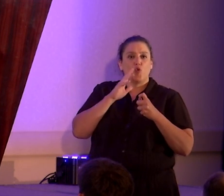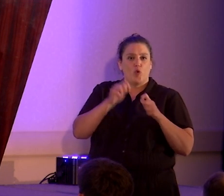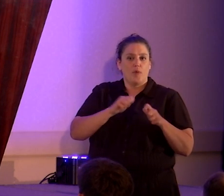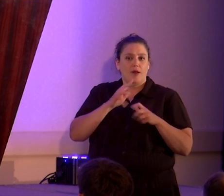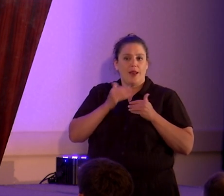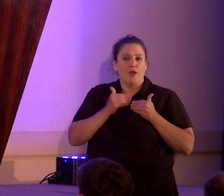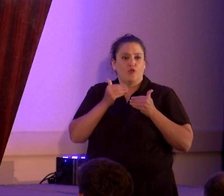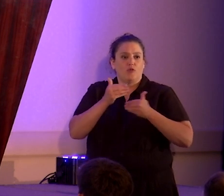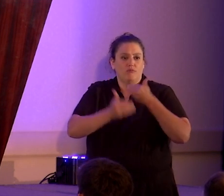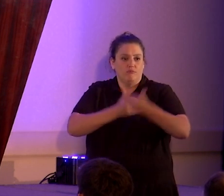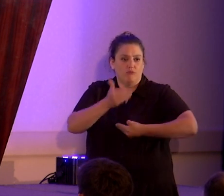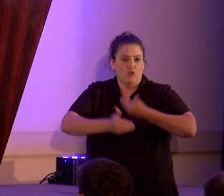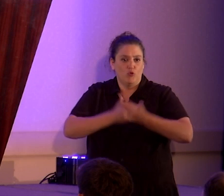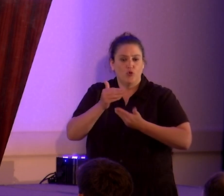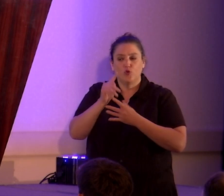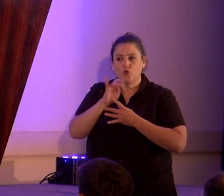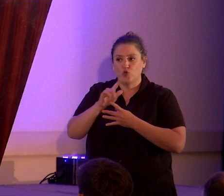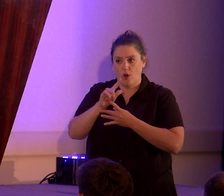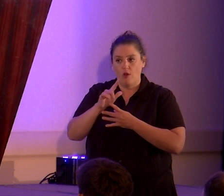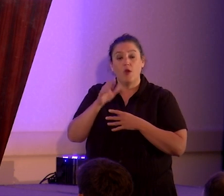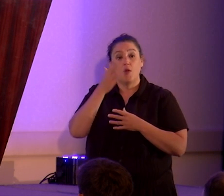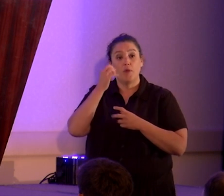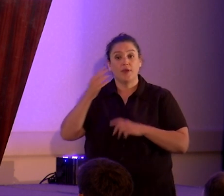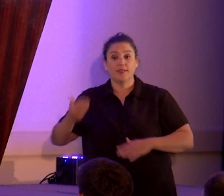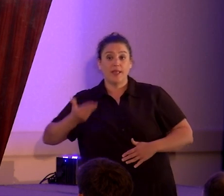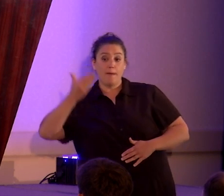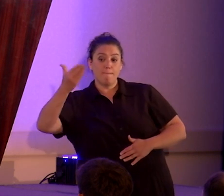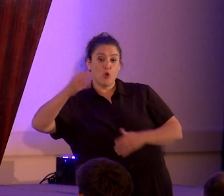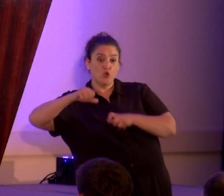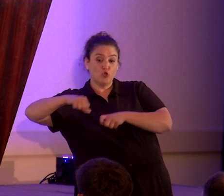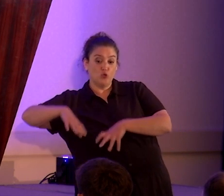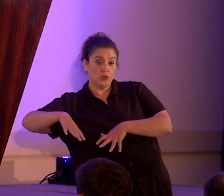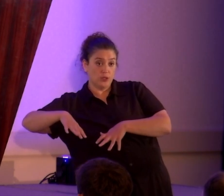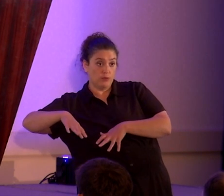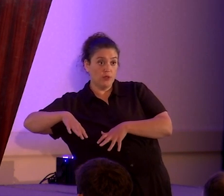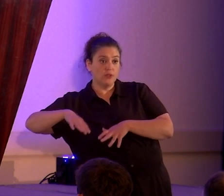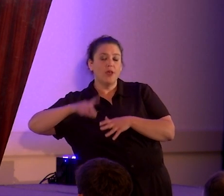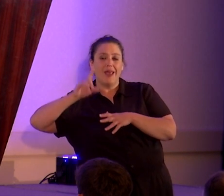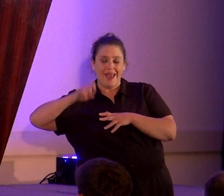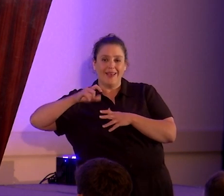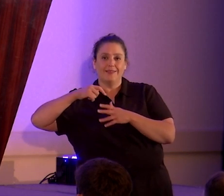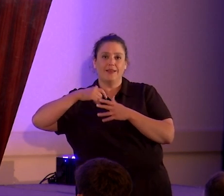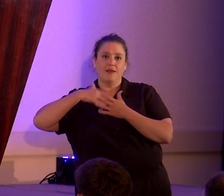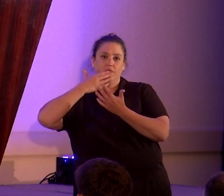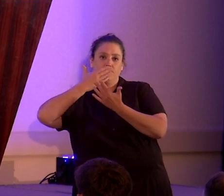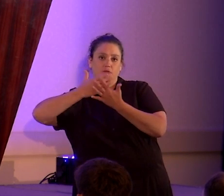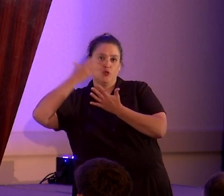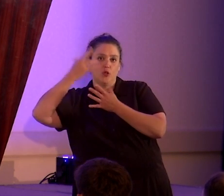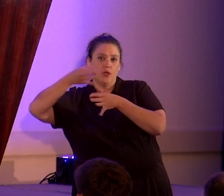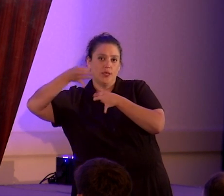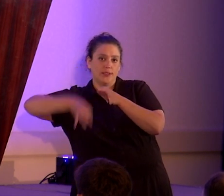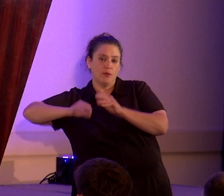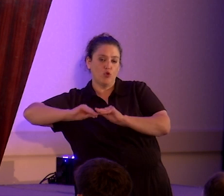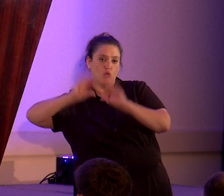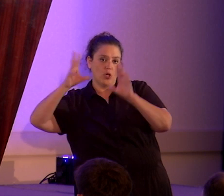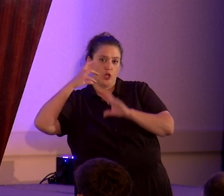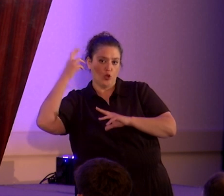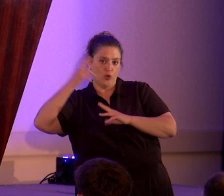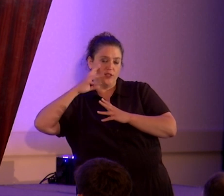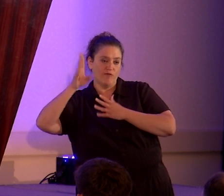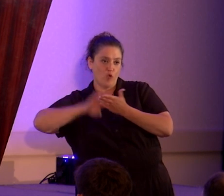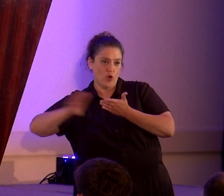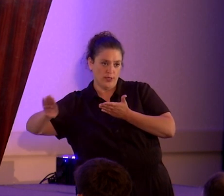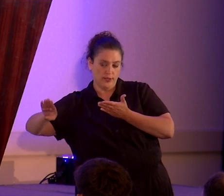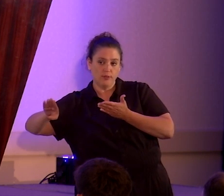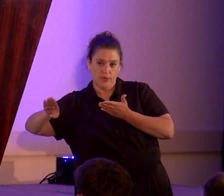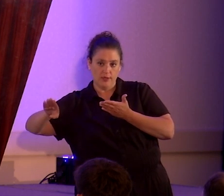trial on the case, because a motion to dismiss at an early stage of the lawsuit has to be based on a very simple and clear ground. And so if